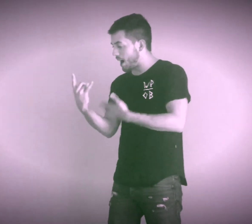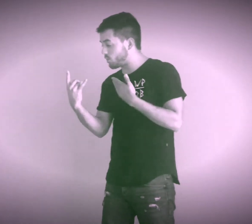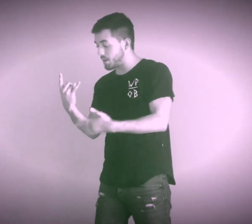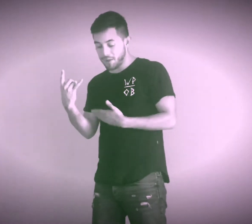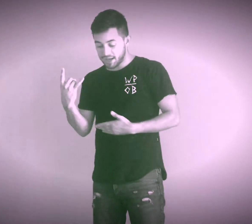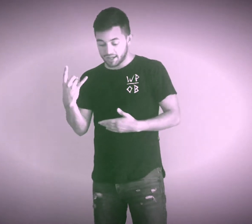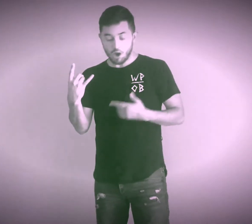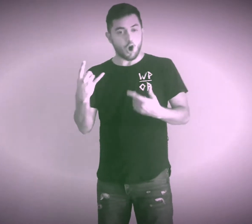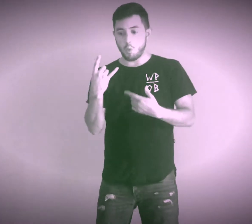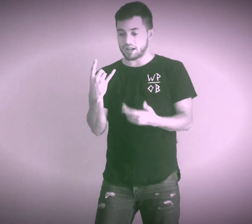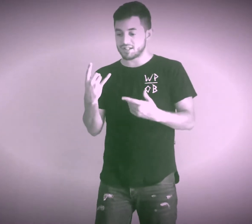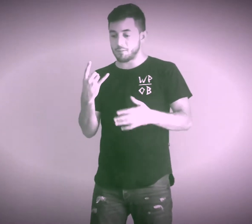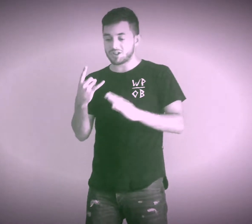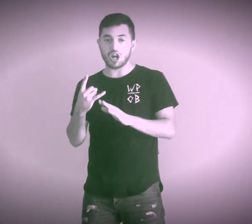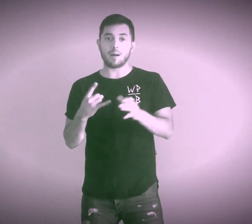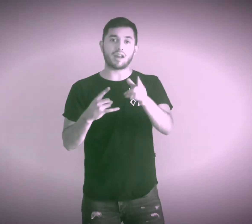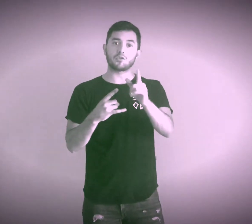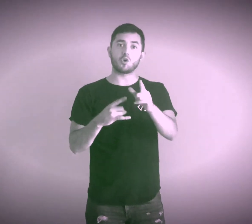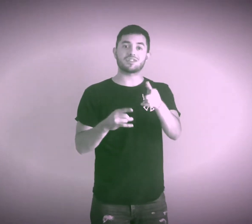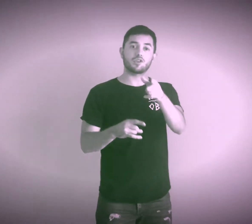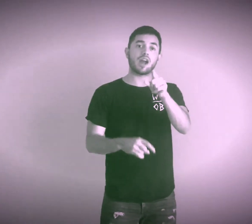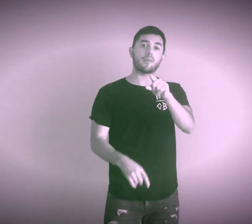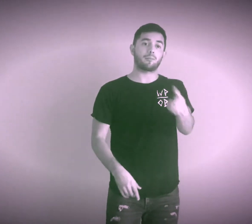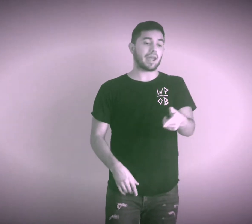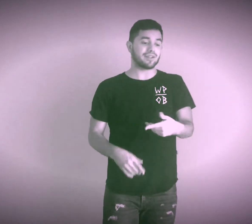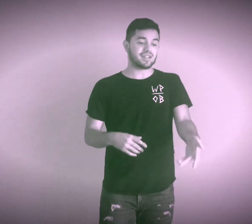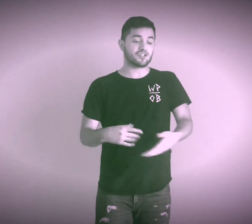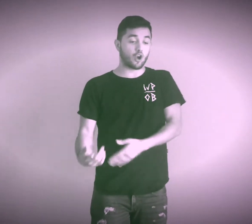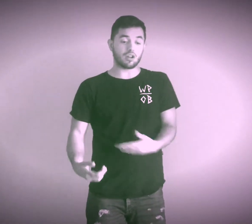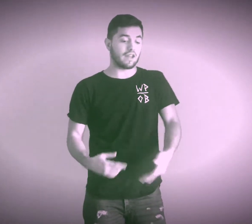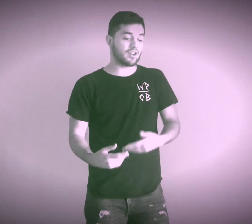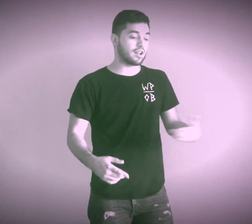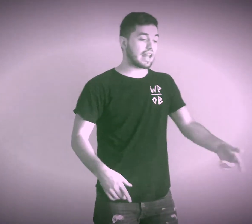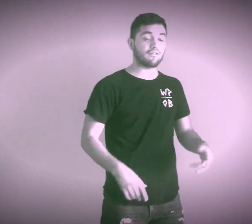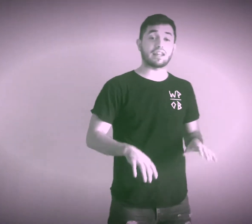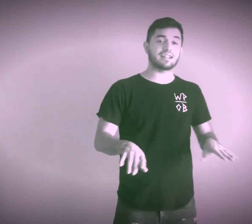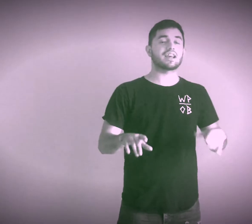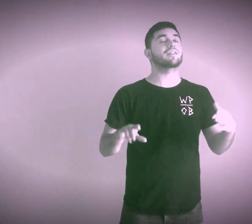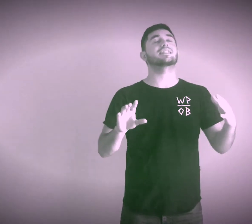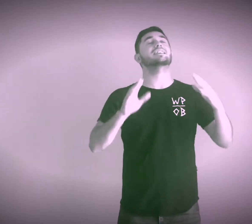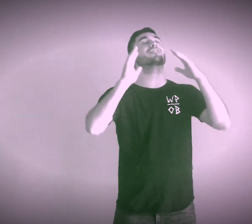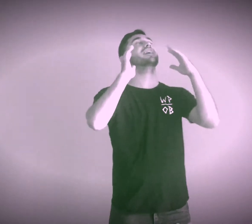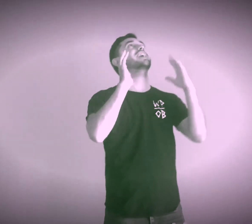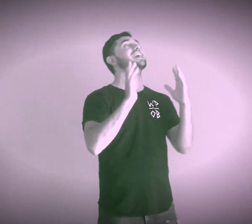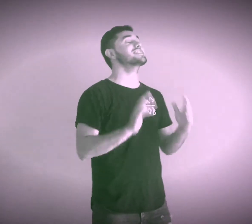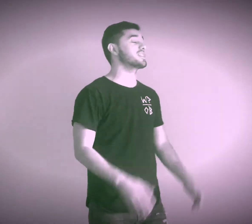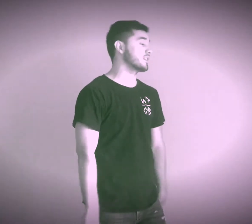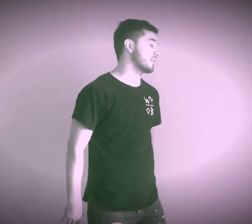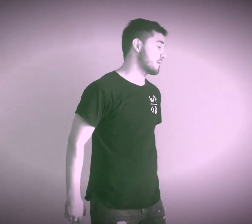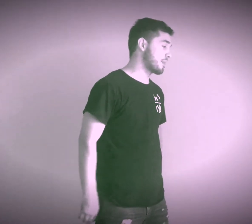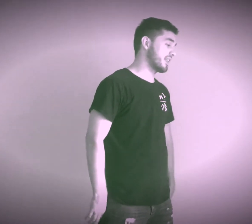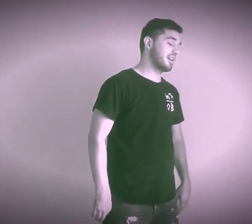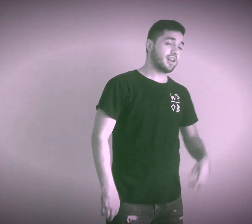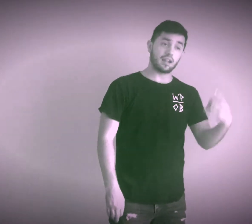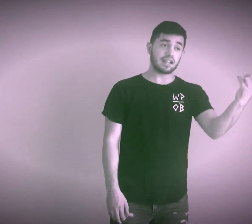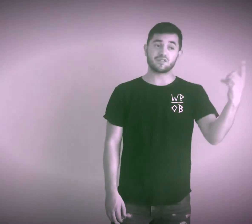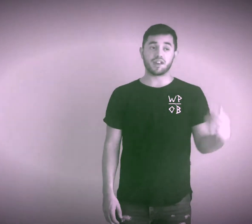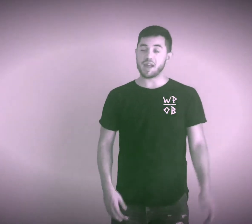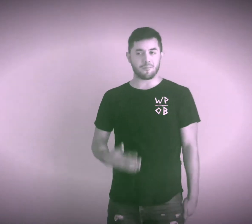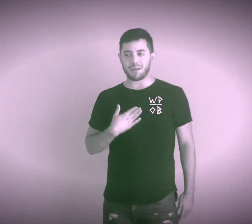Mama, we made it, a walk into my job without notice To grab my payments and start living a life where it's every day's a vacation At least for them,